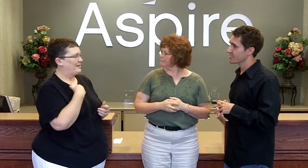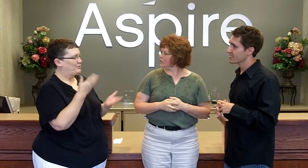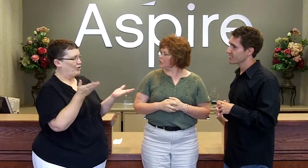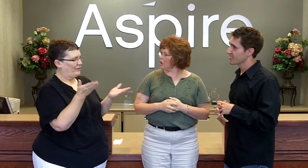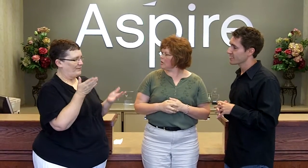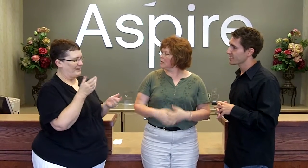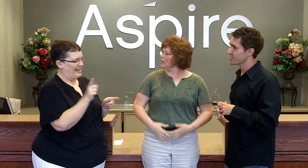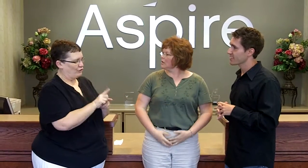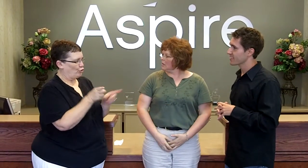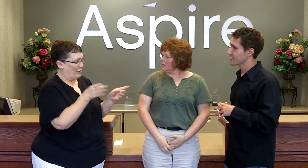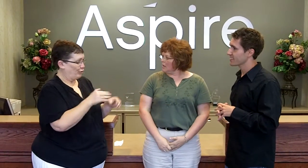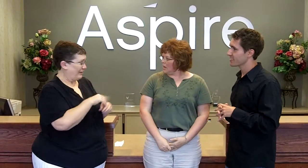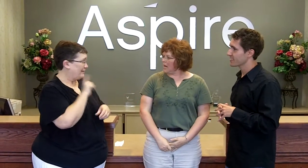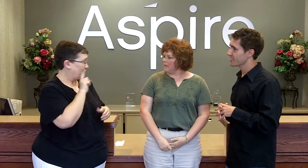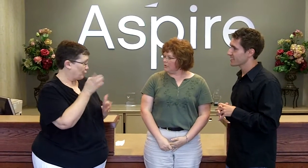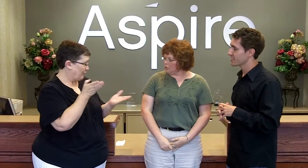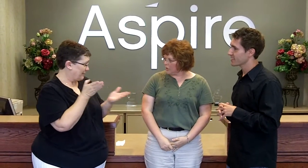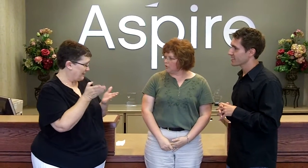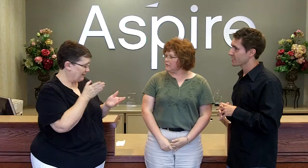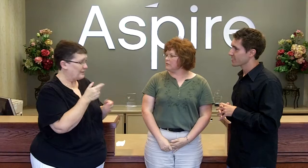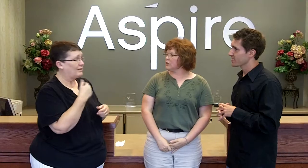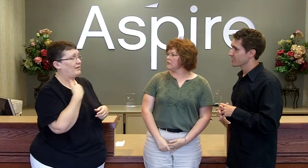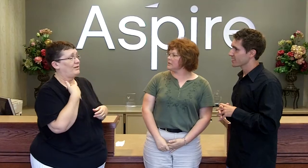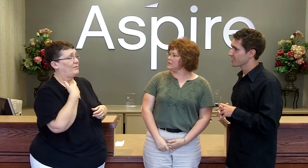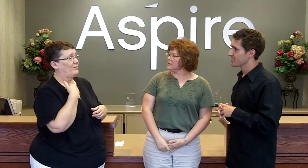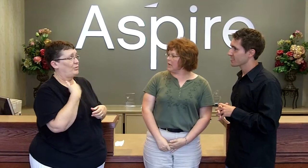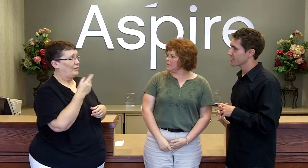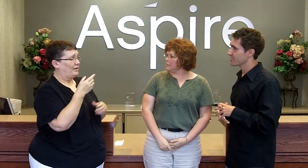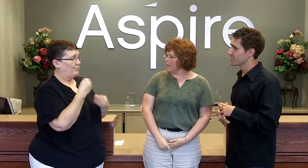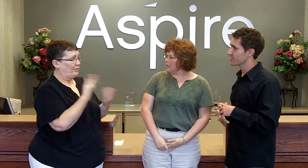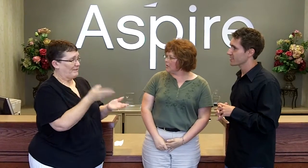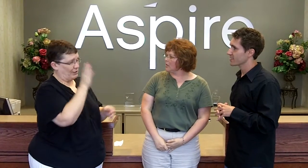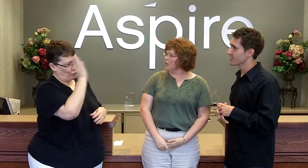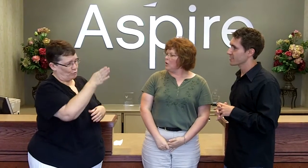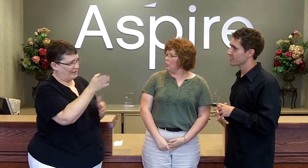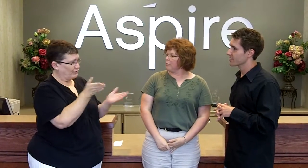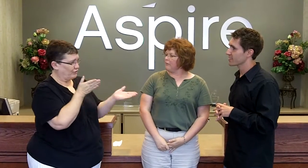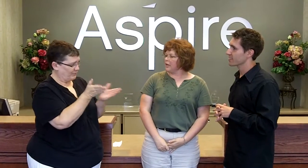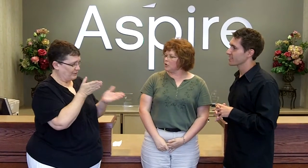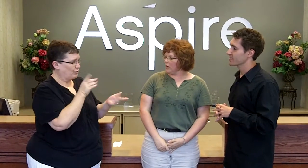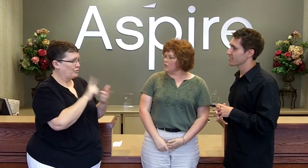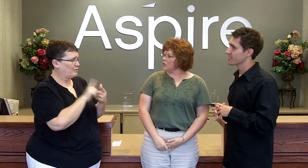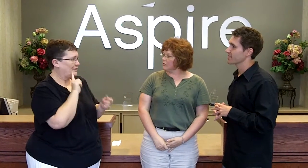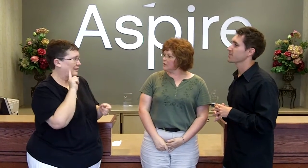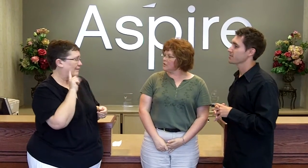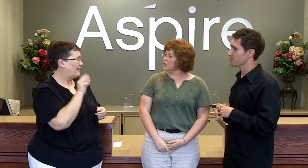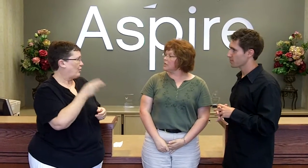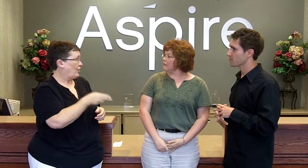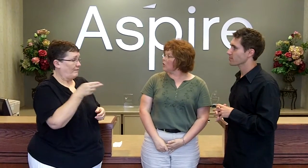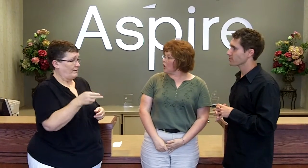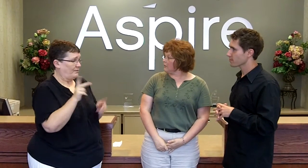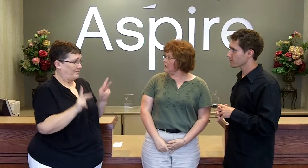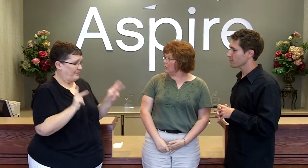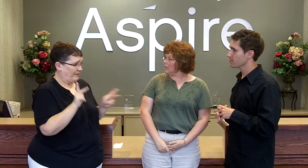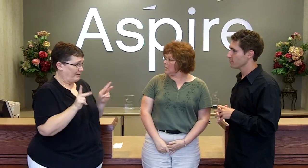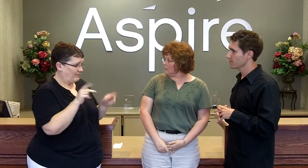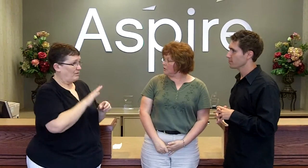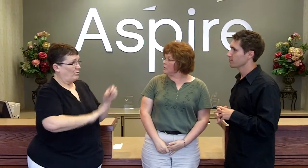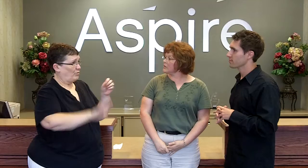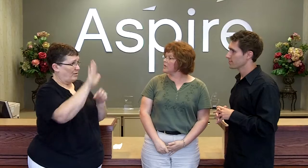Sure. I am the Director of Deaf Services at Aspire. We provide direct services to deaf and hard of hearing individuals